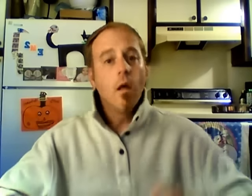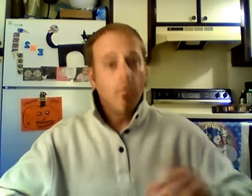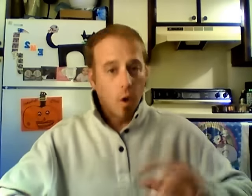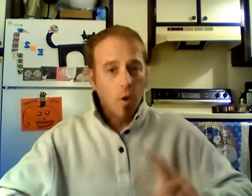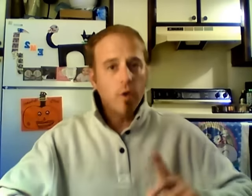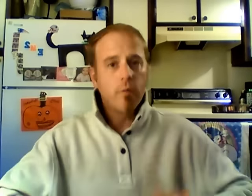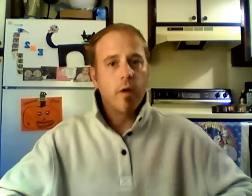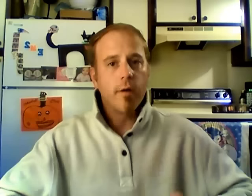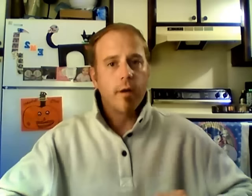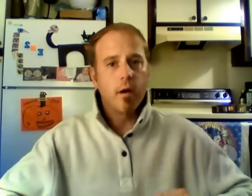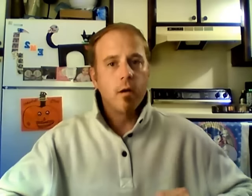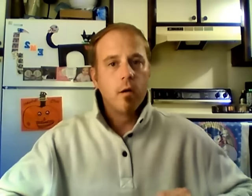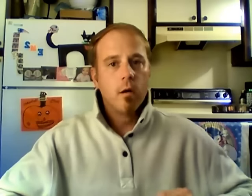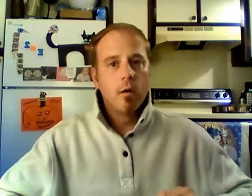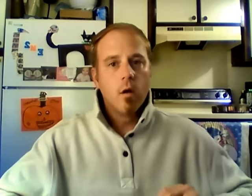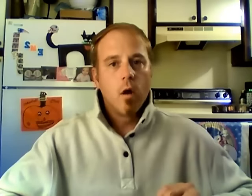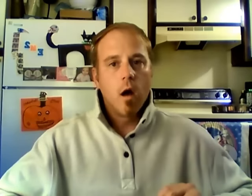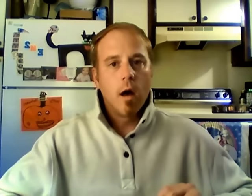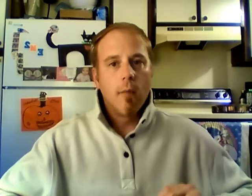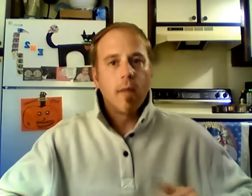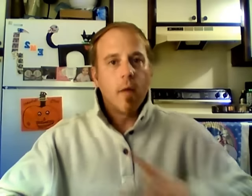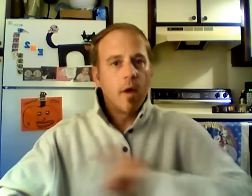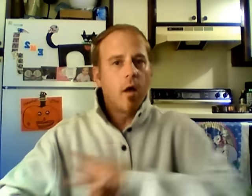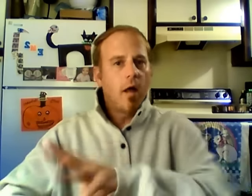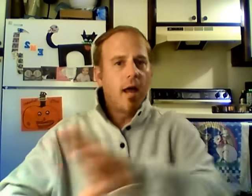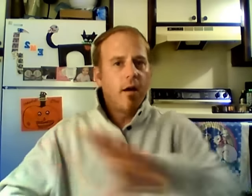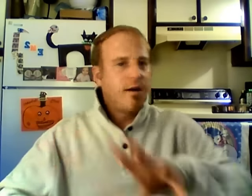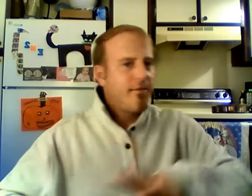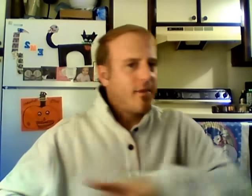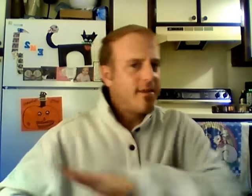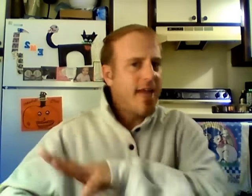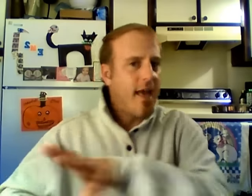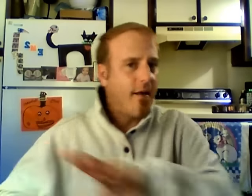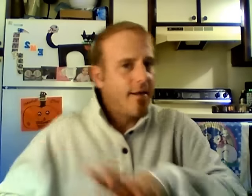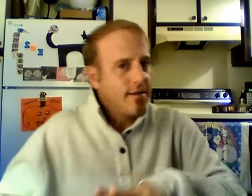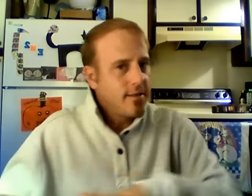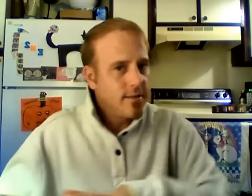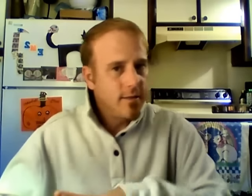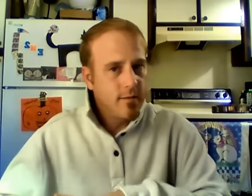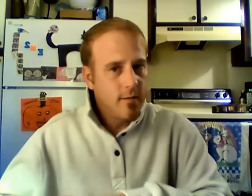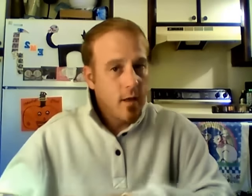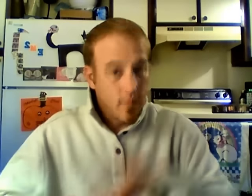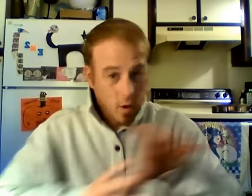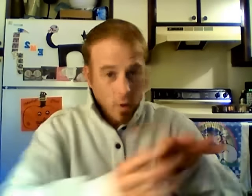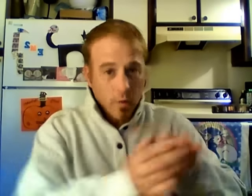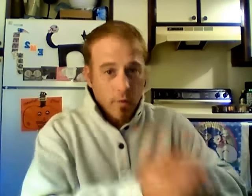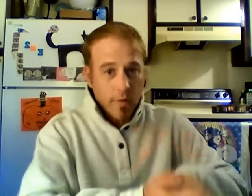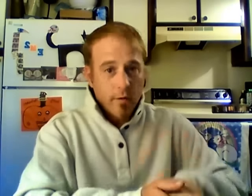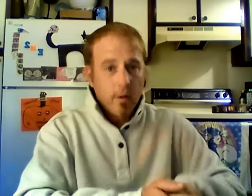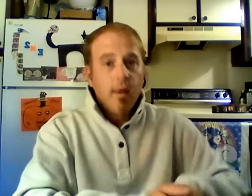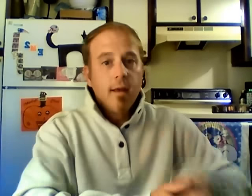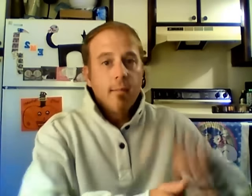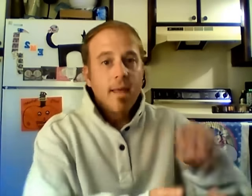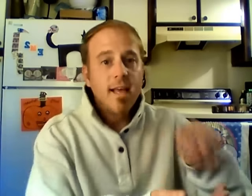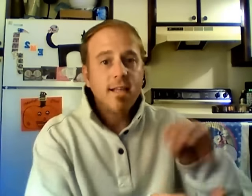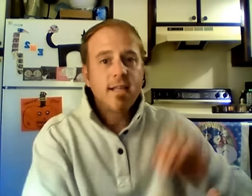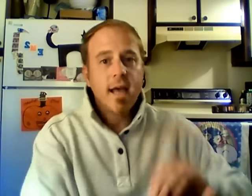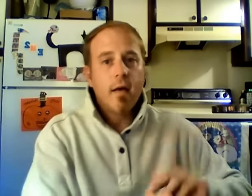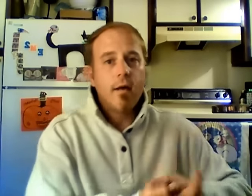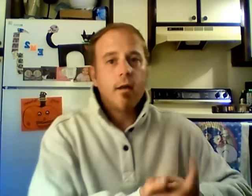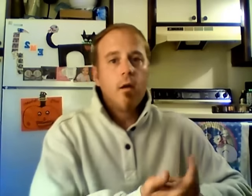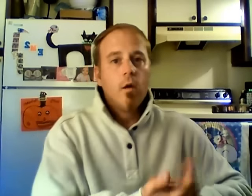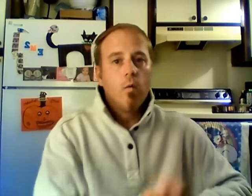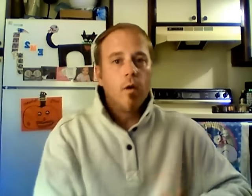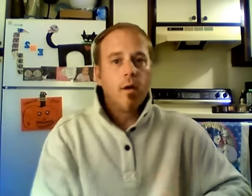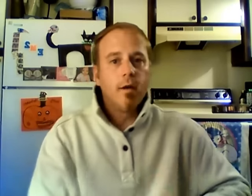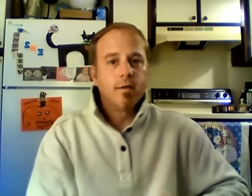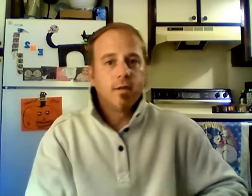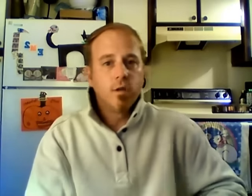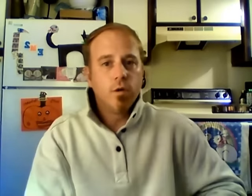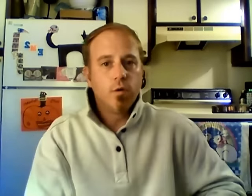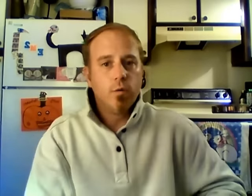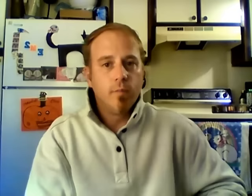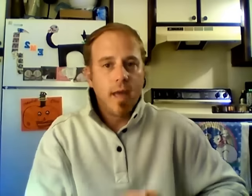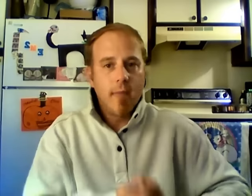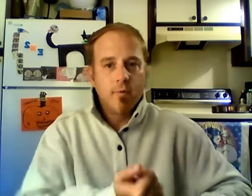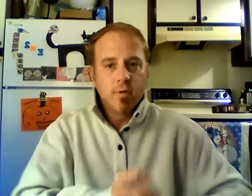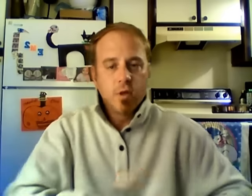The older brother, now we all had our different talents. The older brother, his talent was to be able